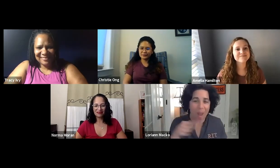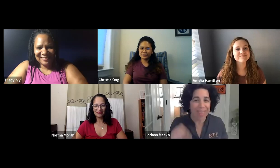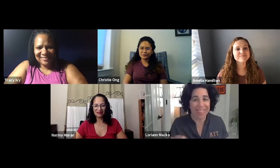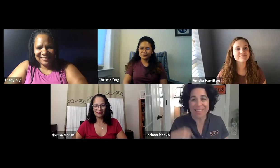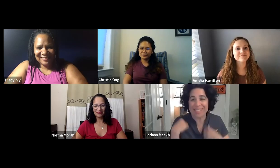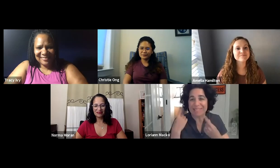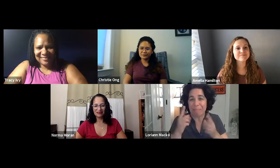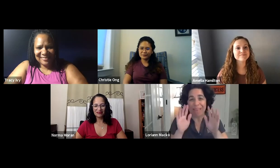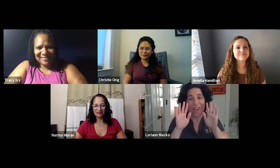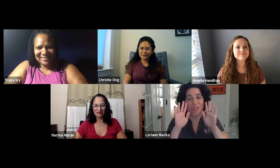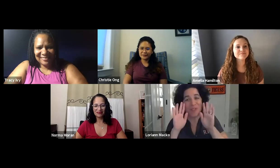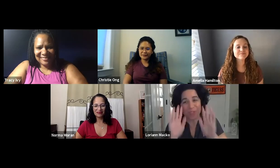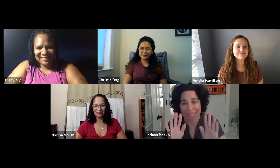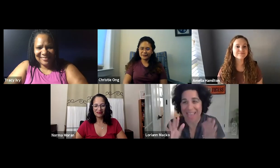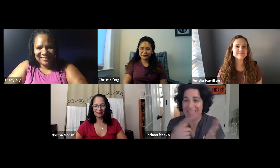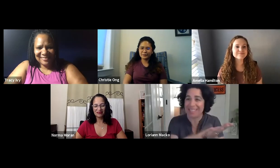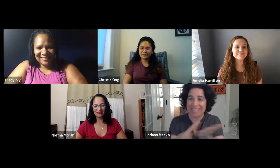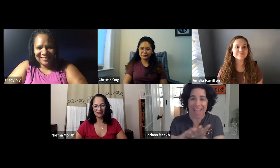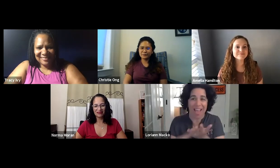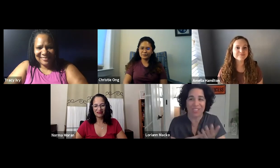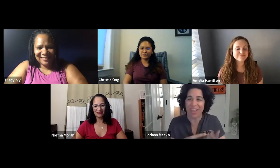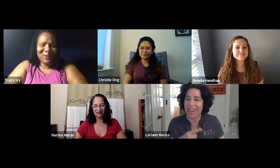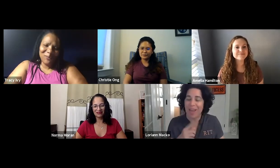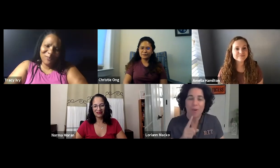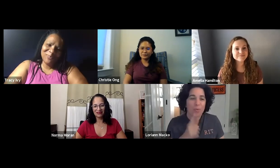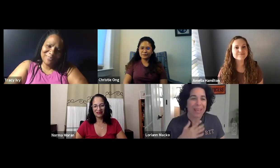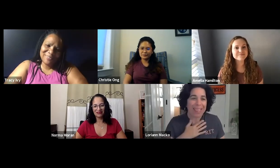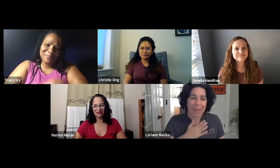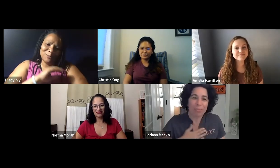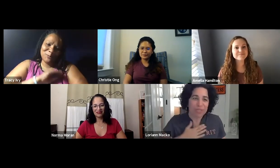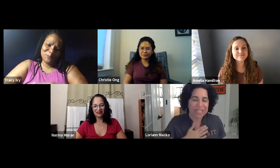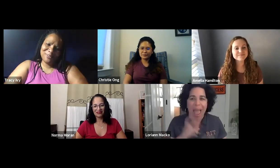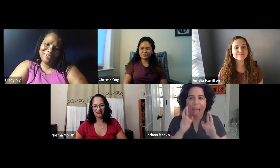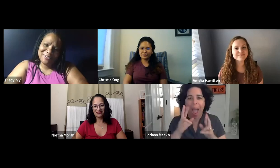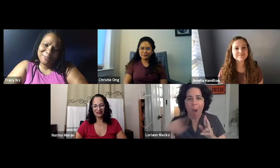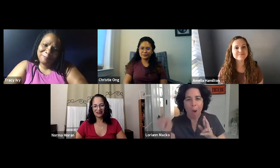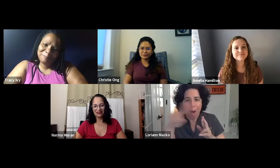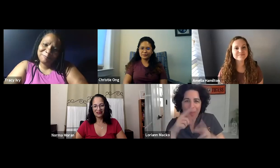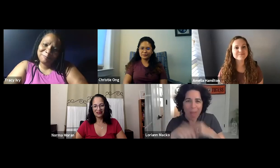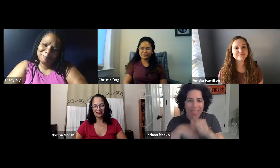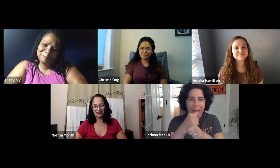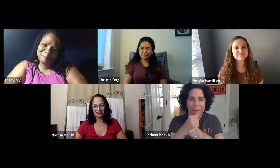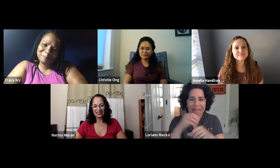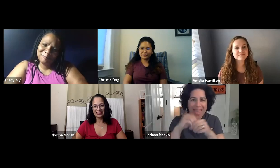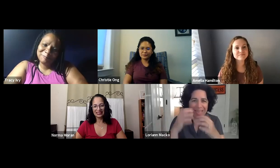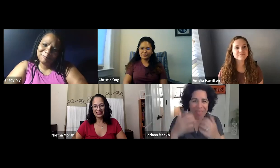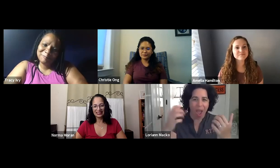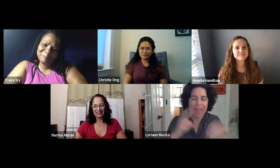Lorianne saying thank you to all four of you. This has been a great webinar and a great discussion. I really appreciate it. And I